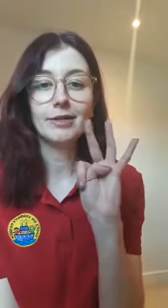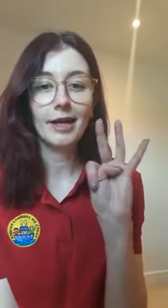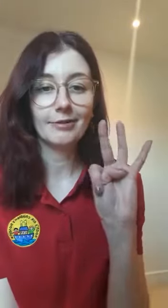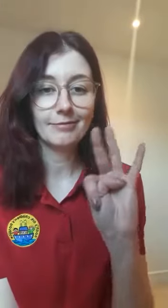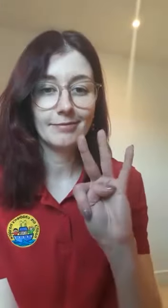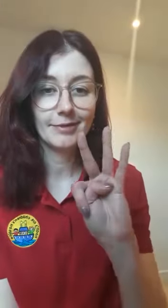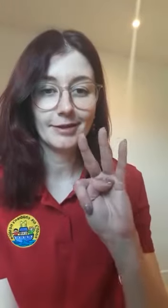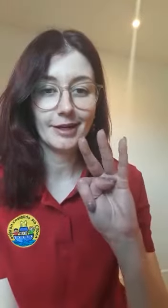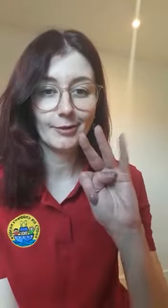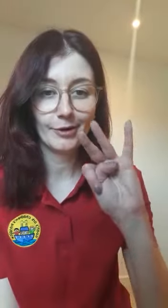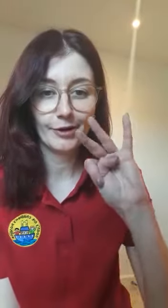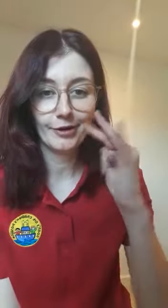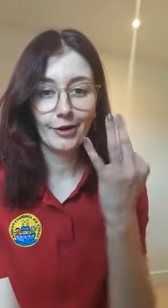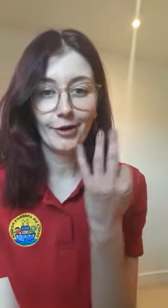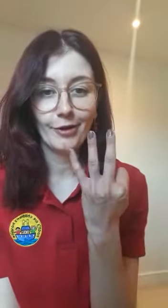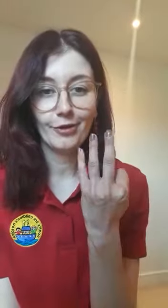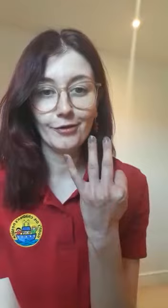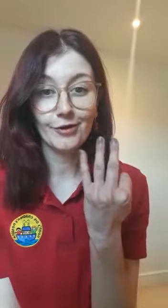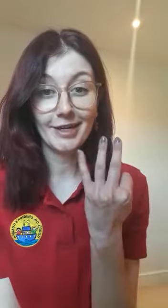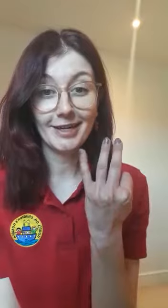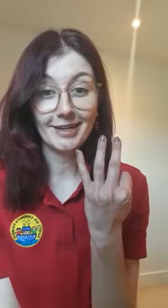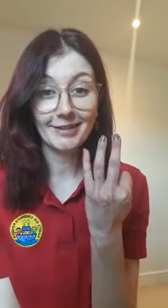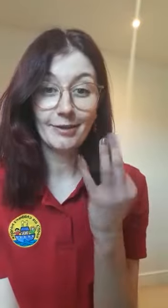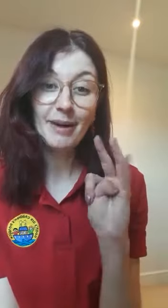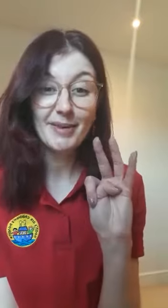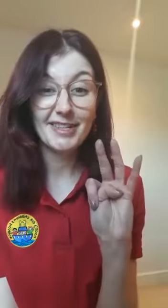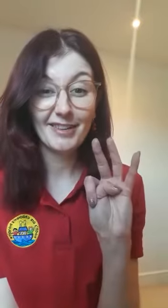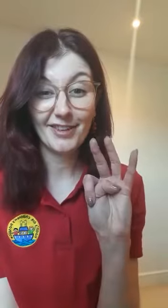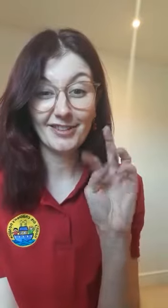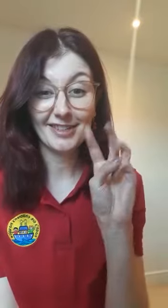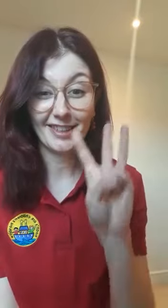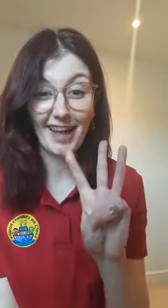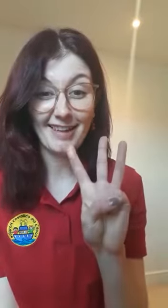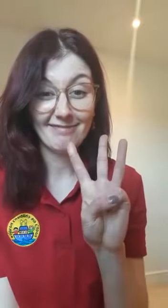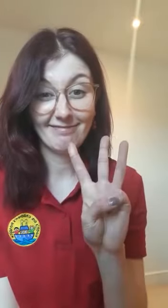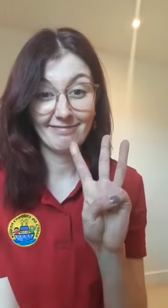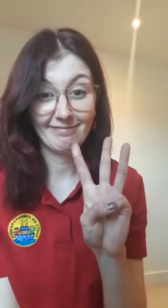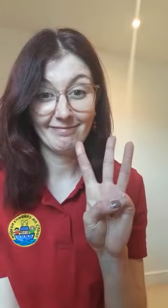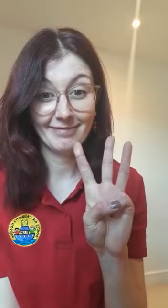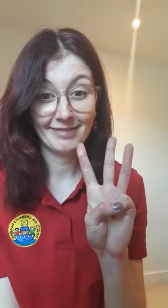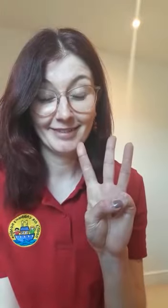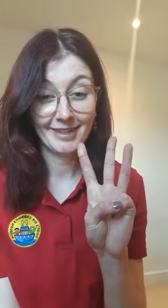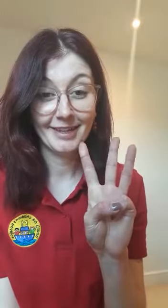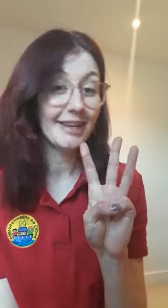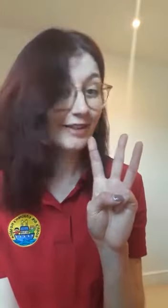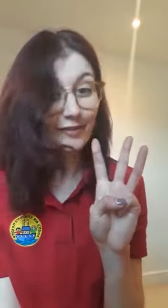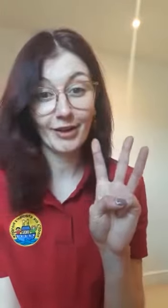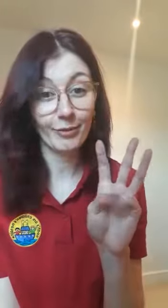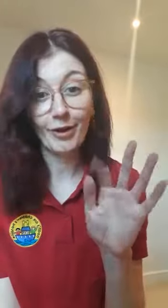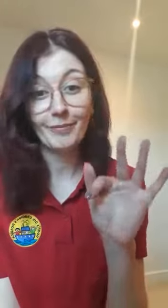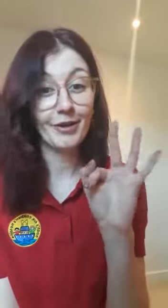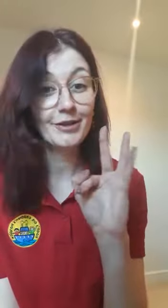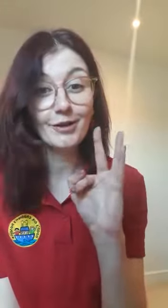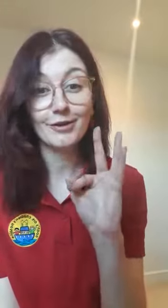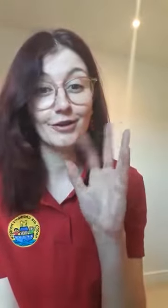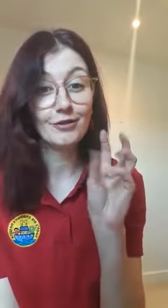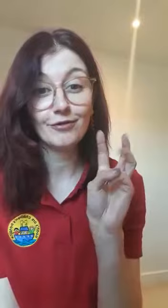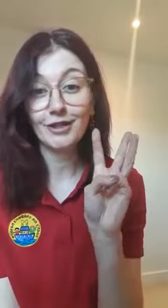down. So now we're on three. So it might be easier for you to do that. That's fine as well, as long as there's three